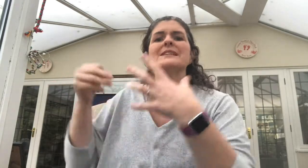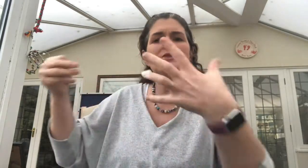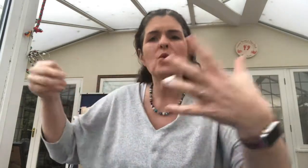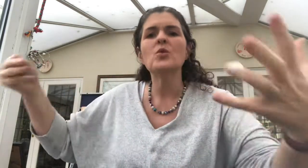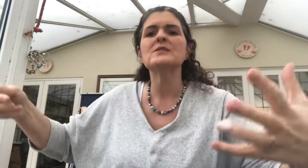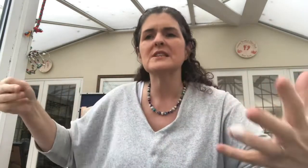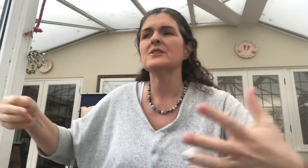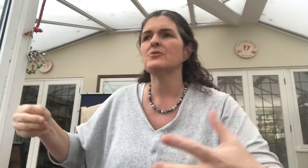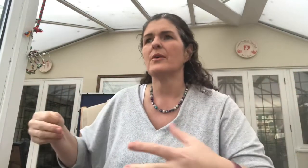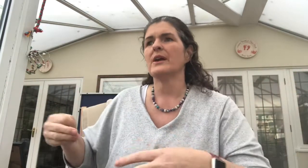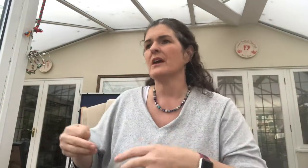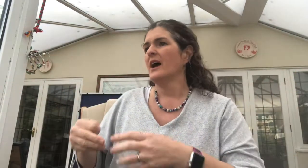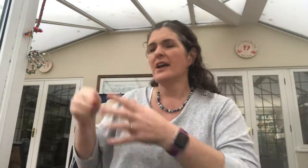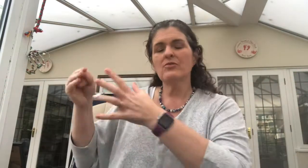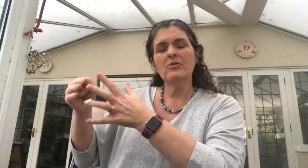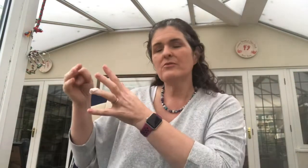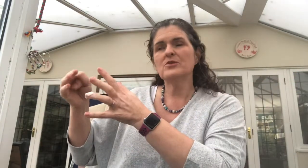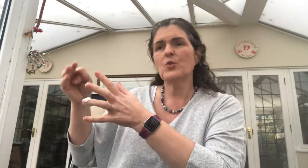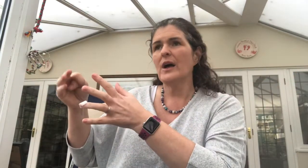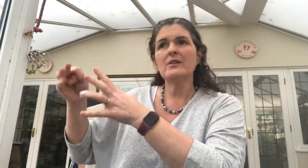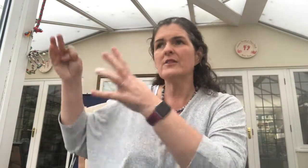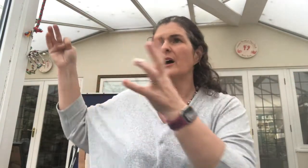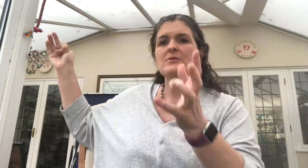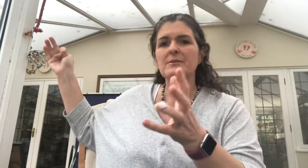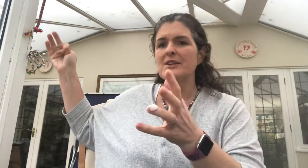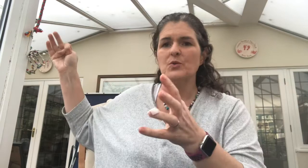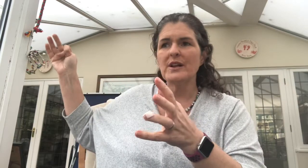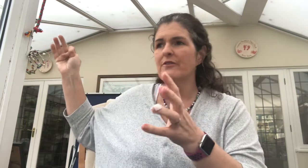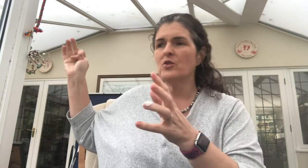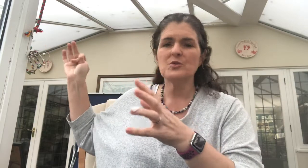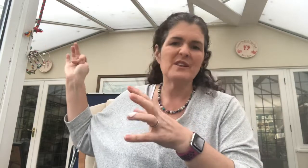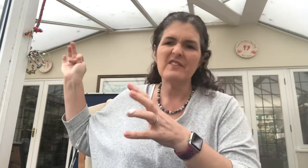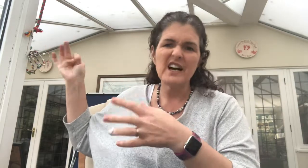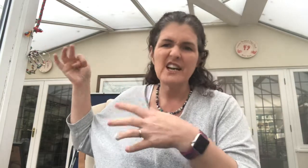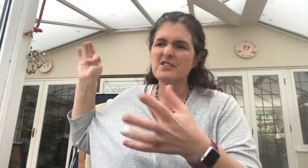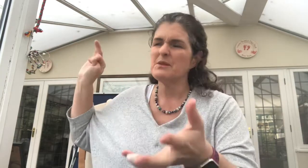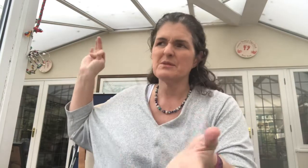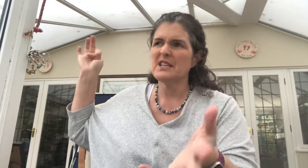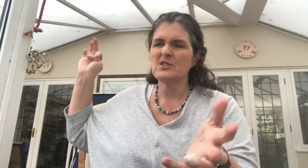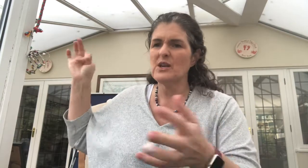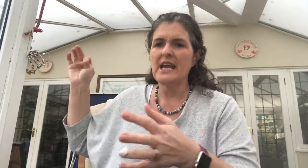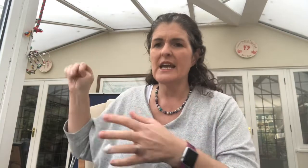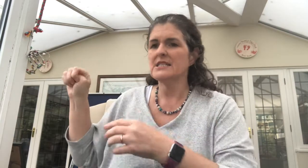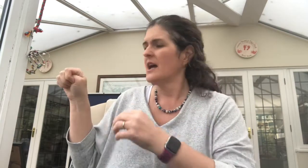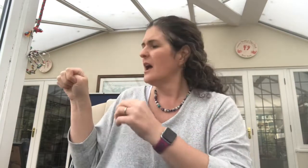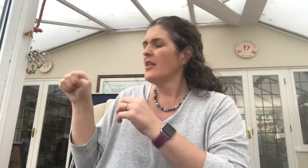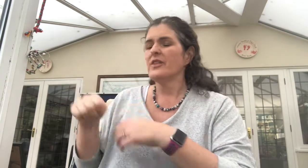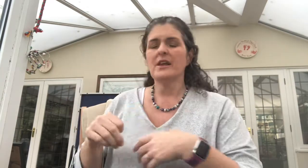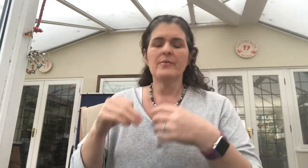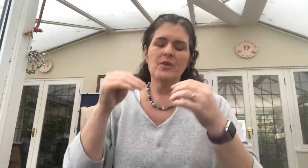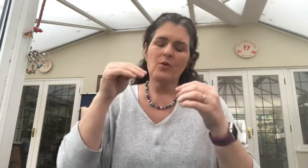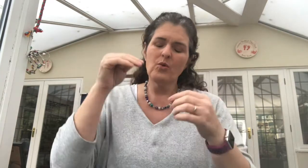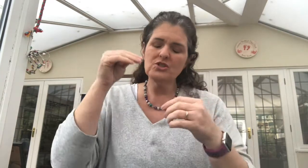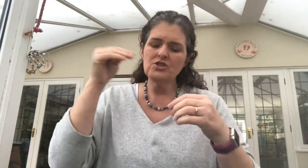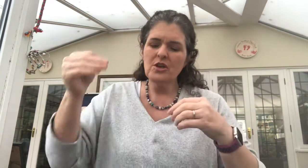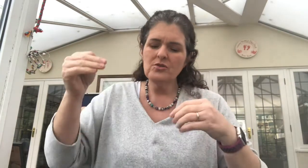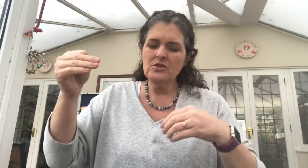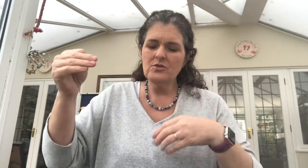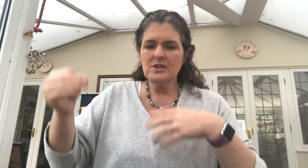it's all still growing. And through from 12 up to about 24, 25, some people say 28, the ones you don't use get